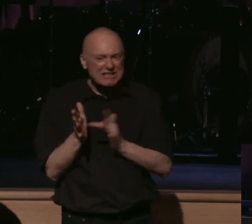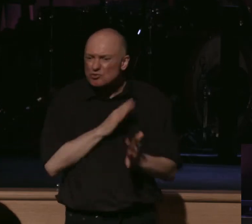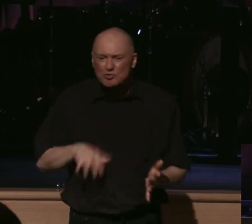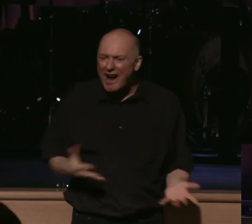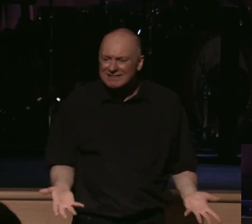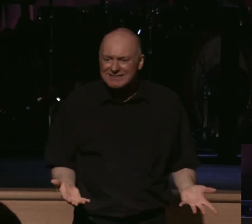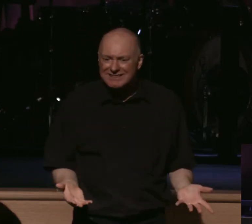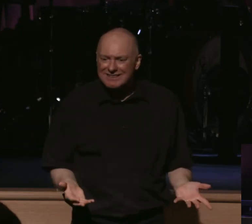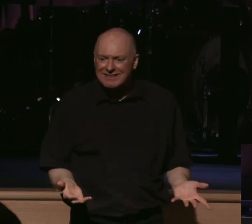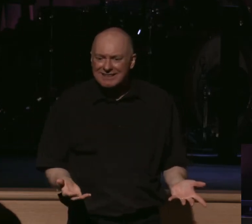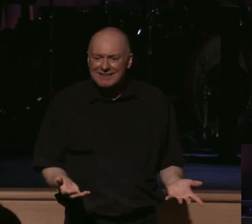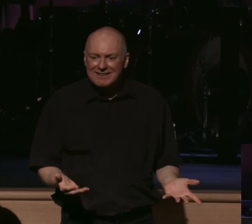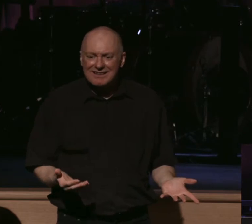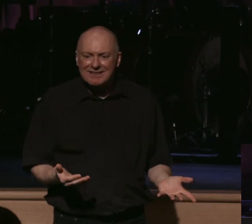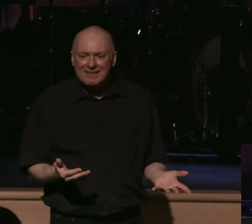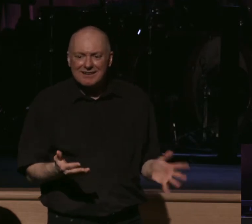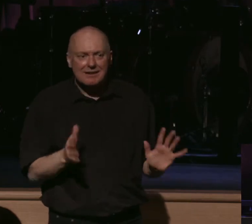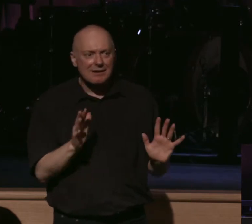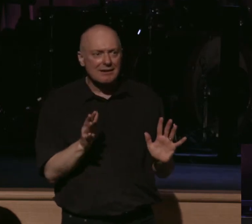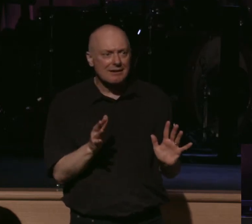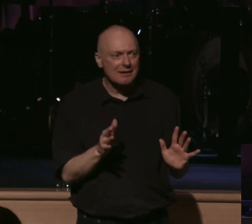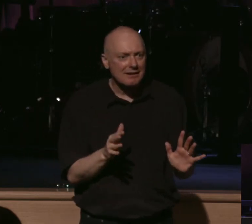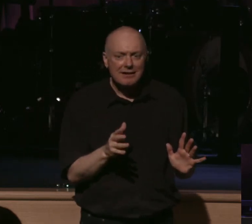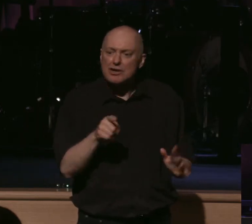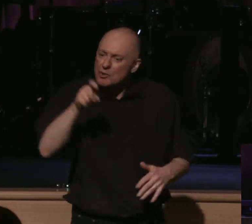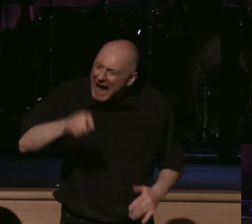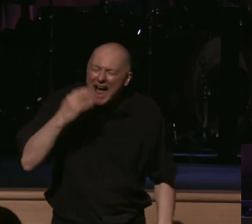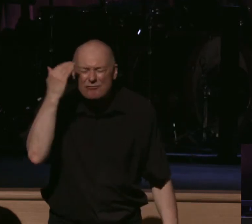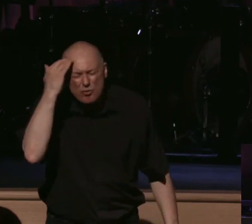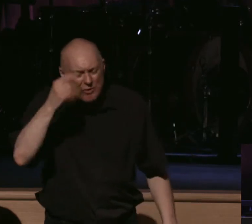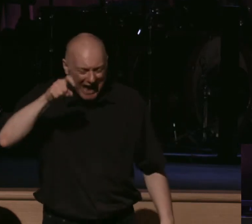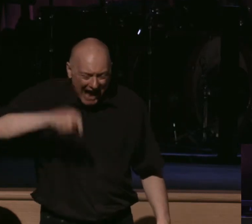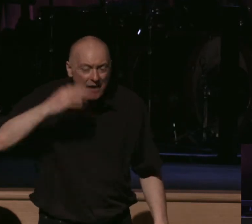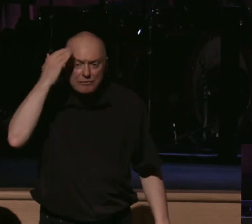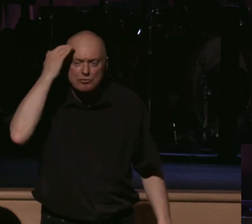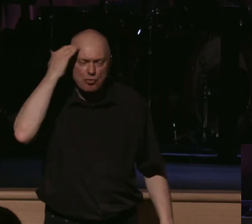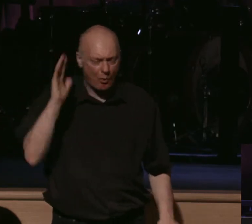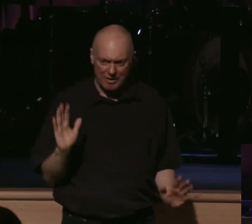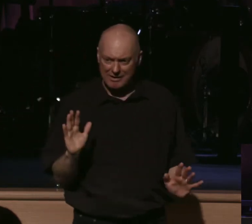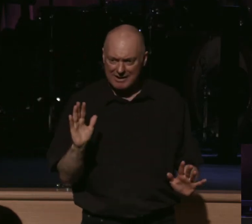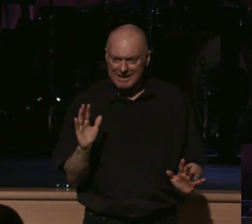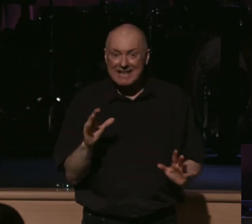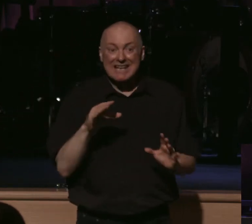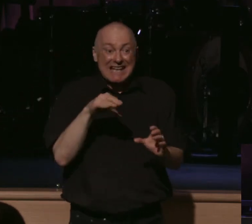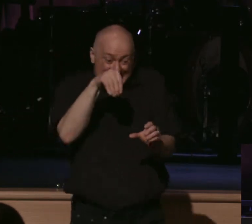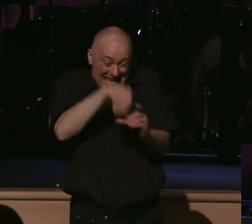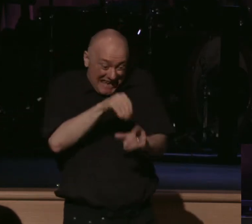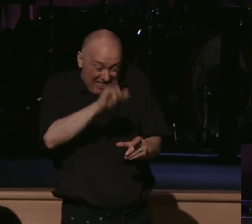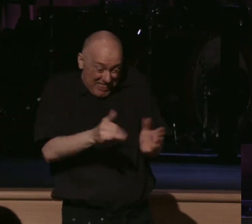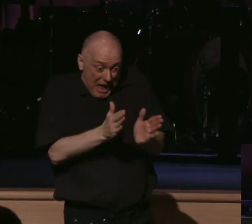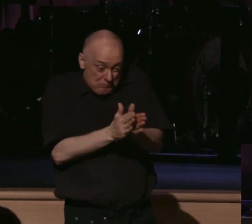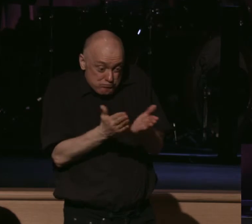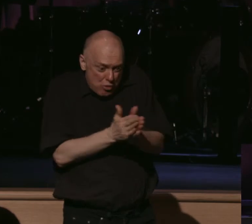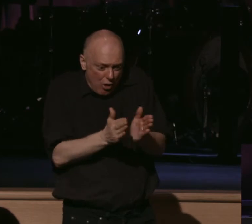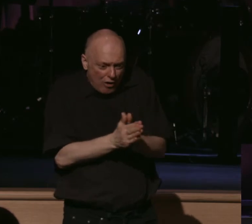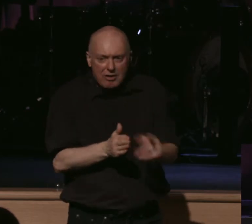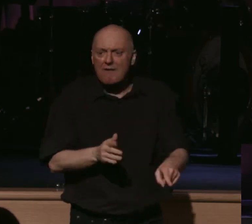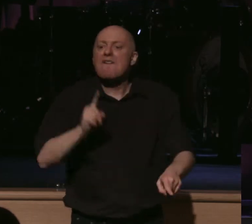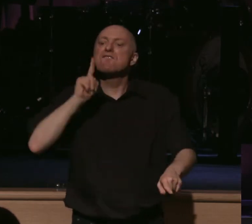I'm not intentionally trying to offend people. If you don't know this, you have to know this. Inherently within that book, it's a false